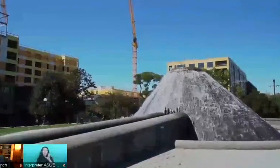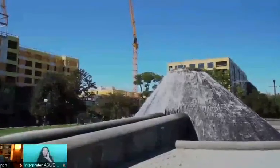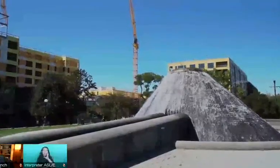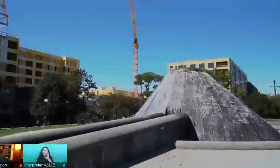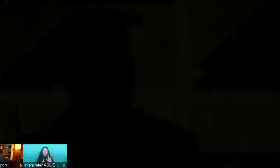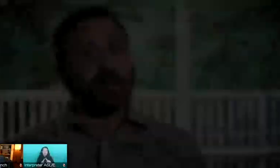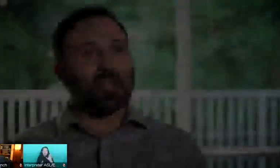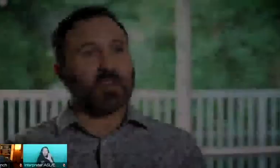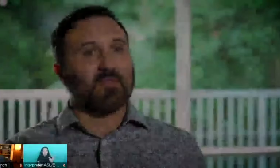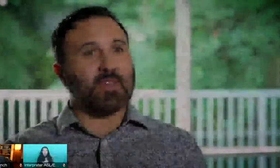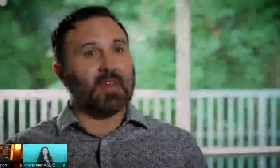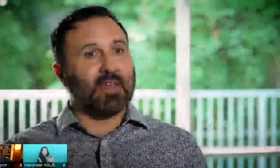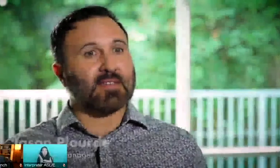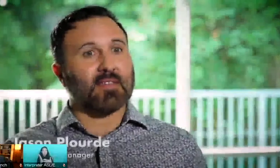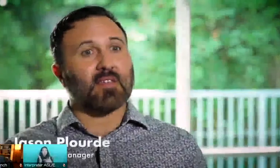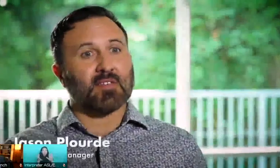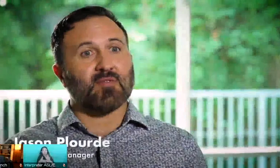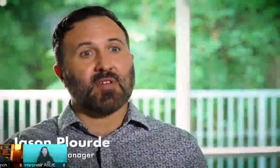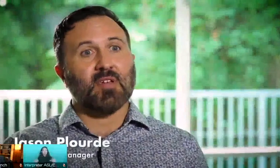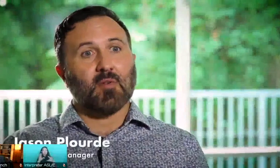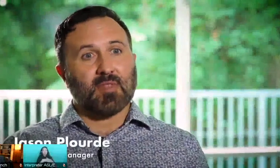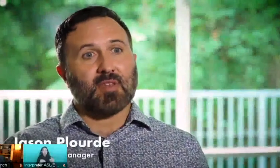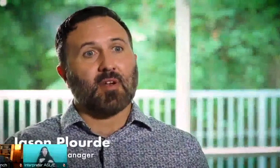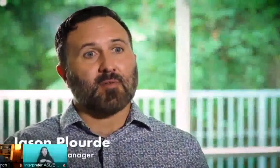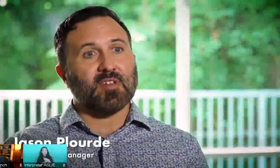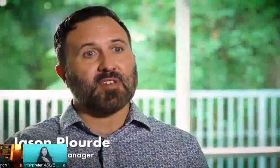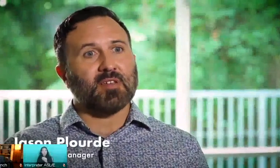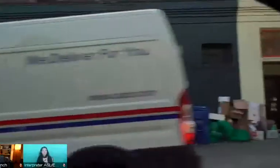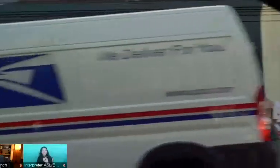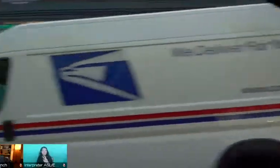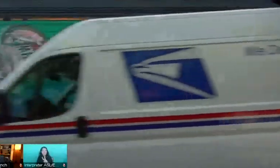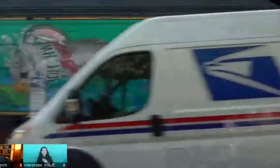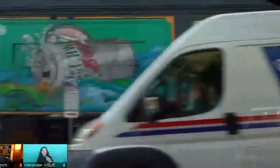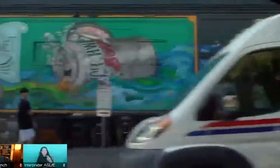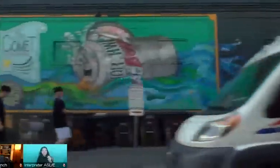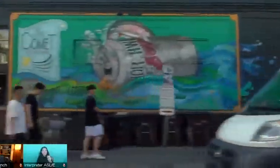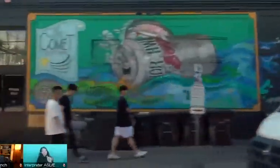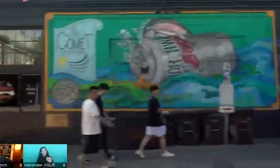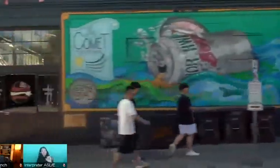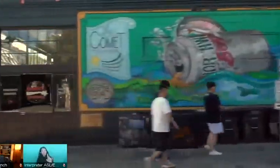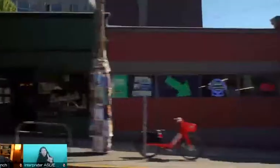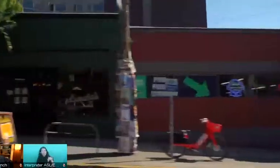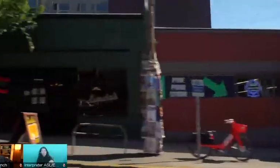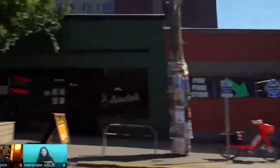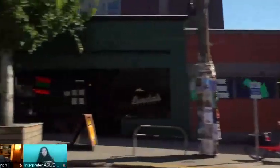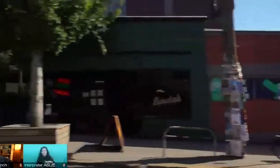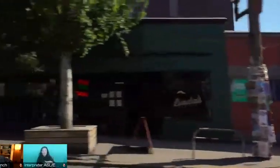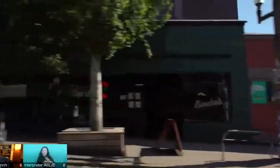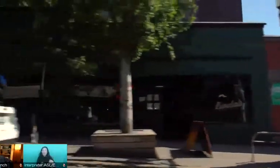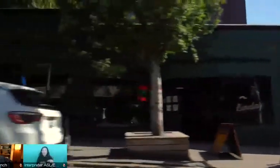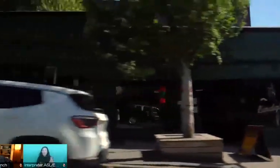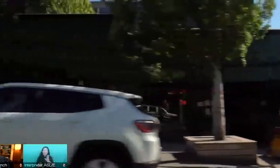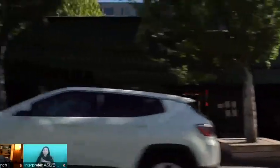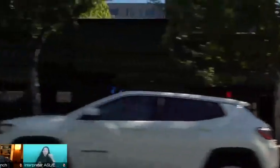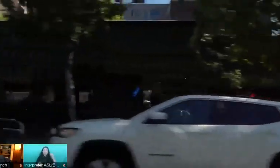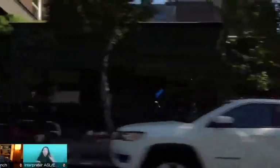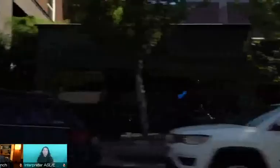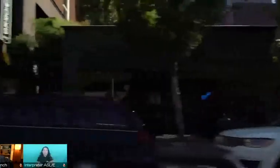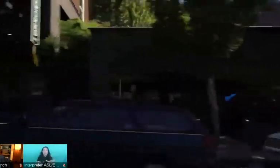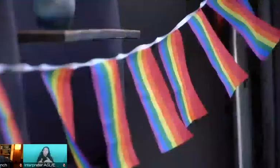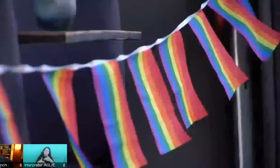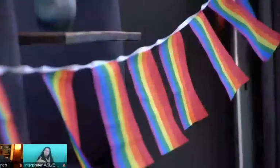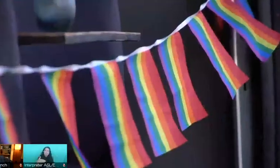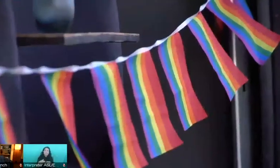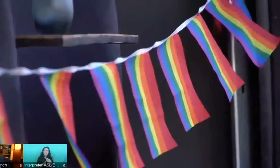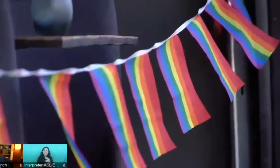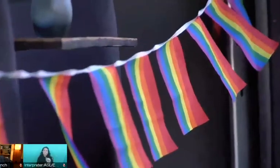to tell stories about HIV and AIDS and the history within our region. Also provide a call to action to end HIV, AIDS, and stigma